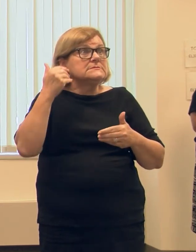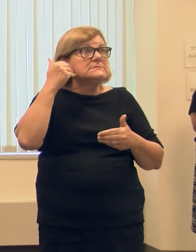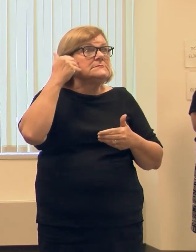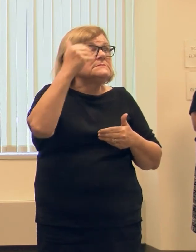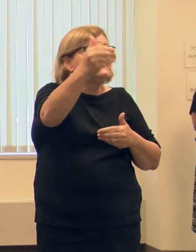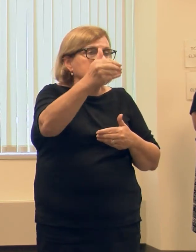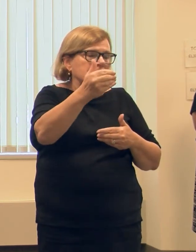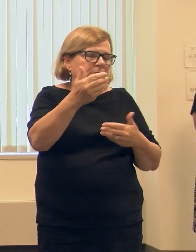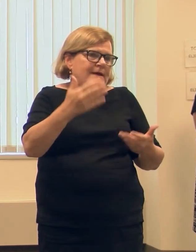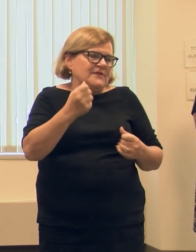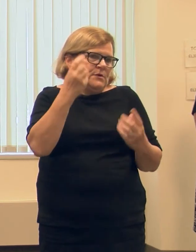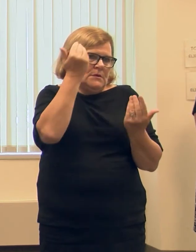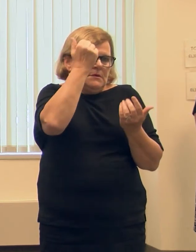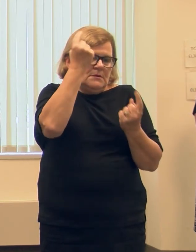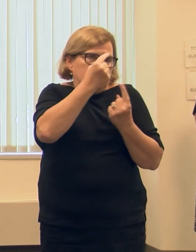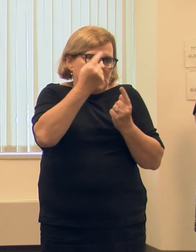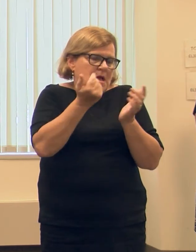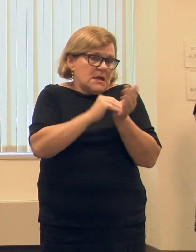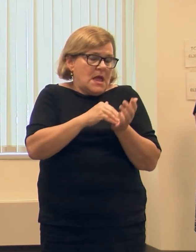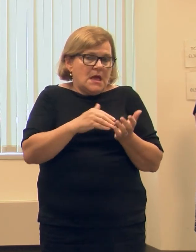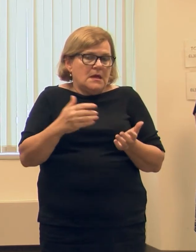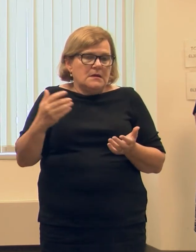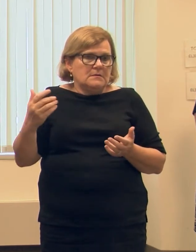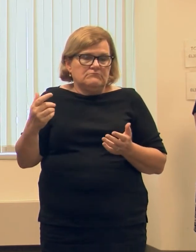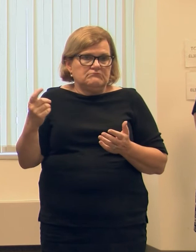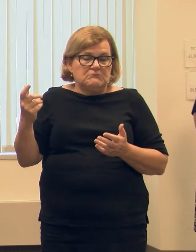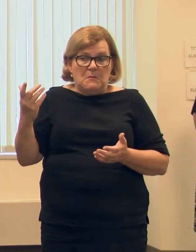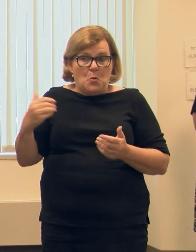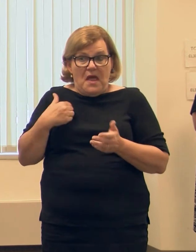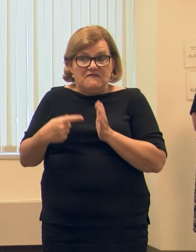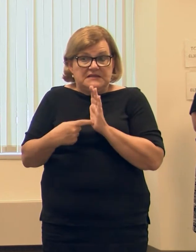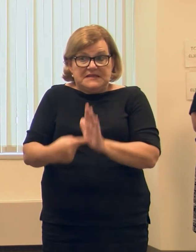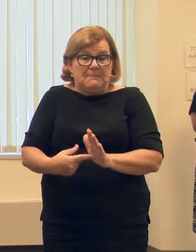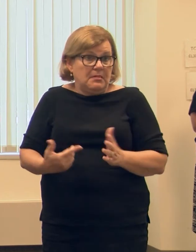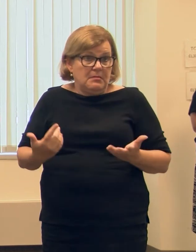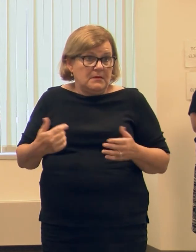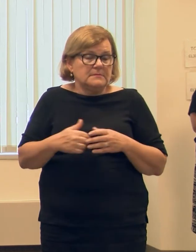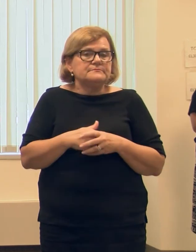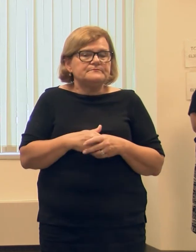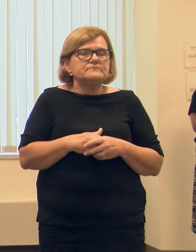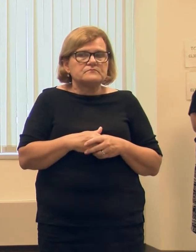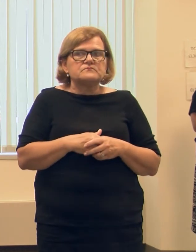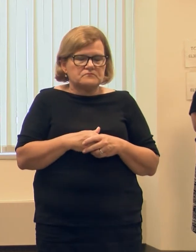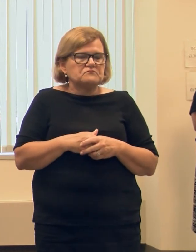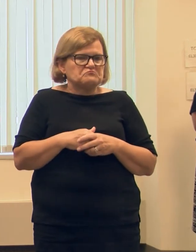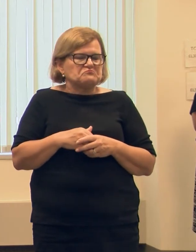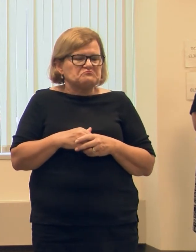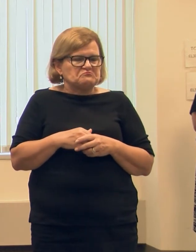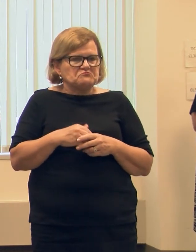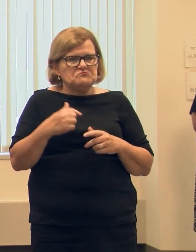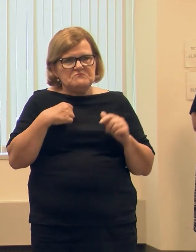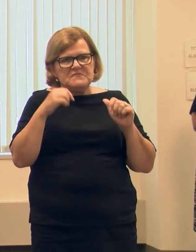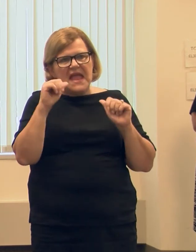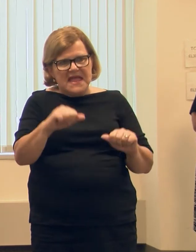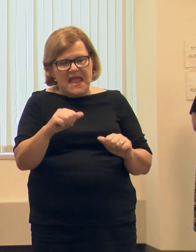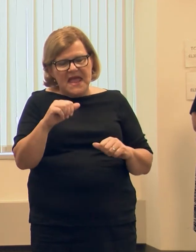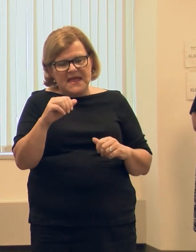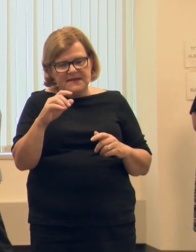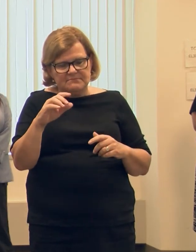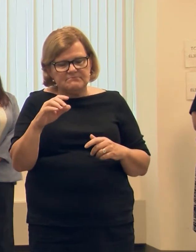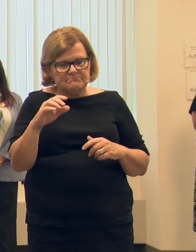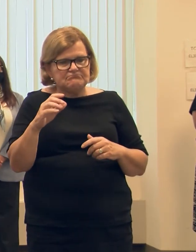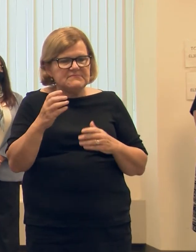think about things in the future. I don't know if there's examples, Mr. Chair, that you might have. Well, I can, and Executive Coulter,